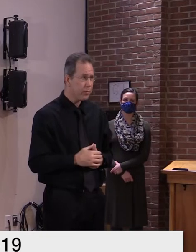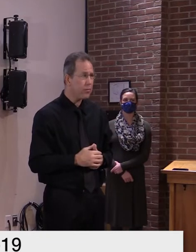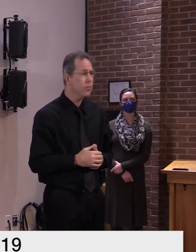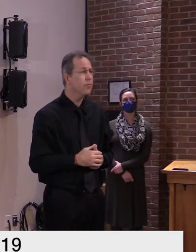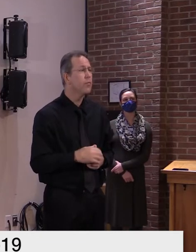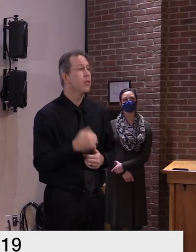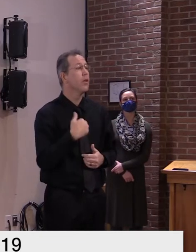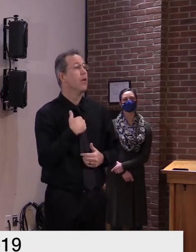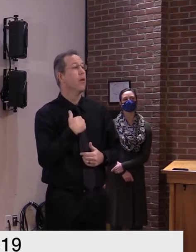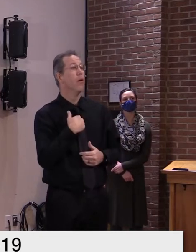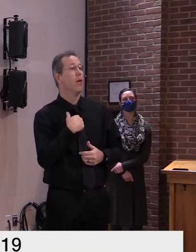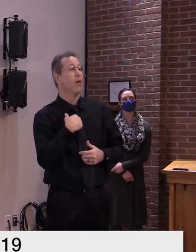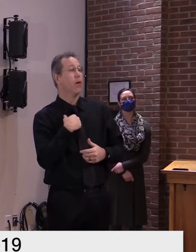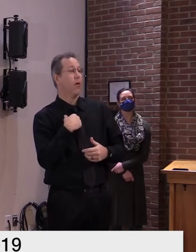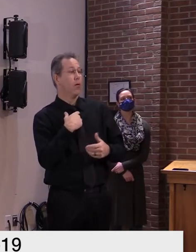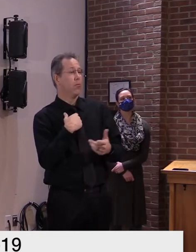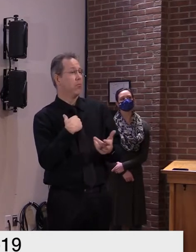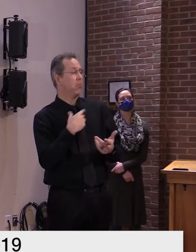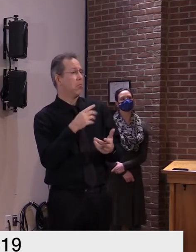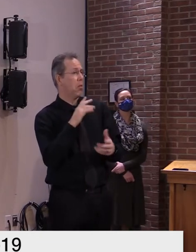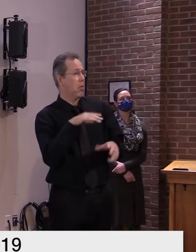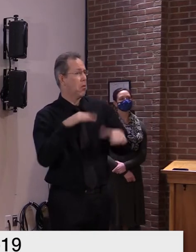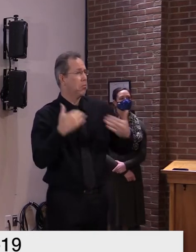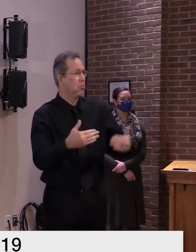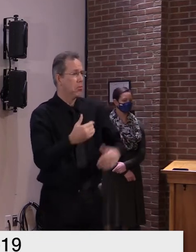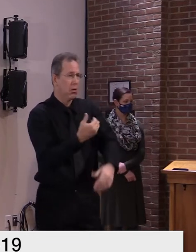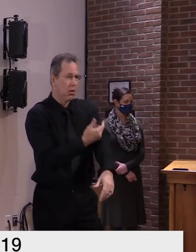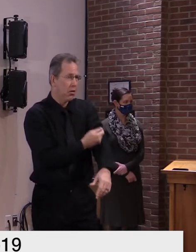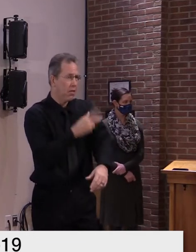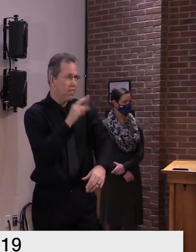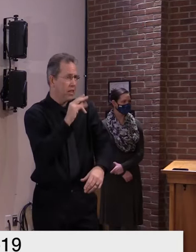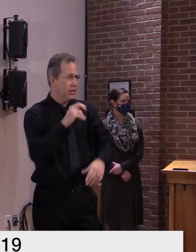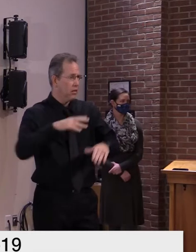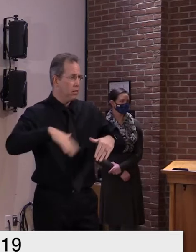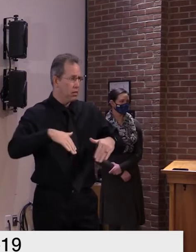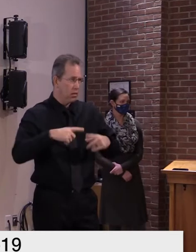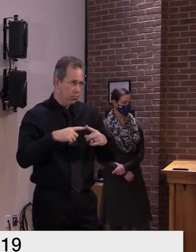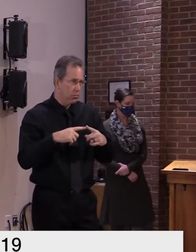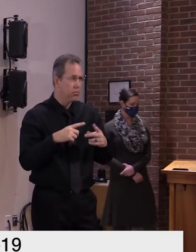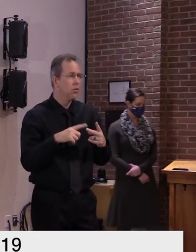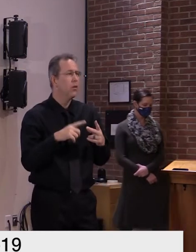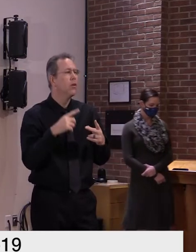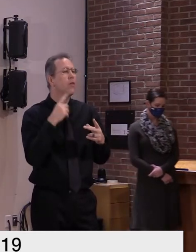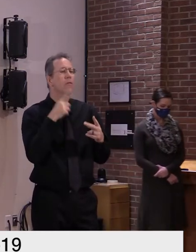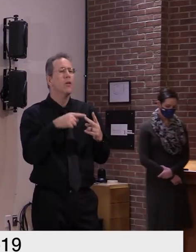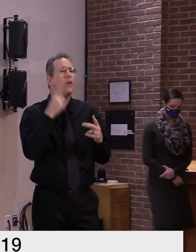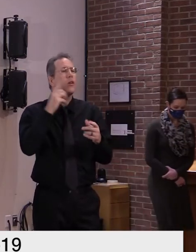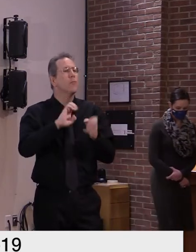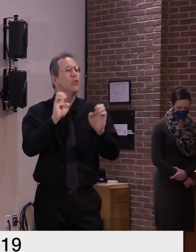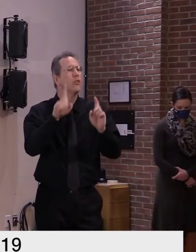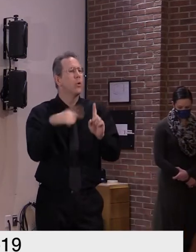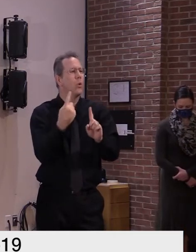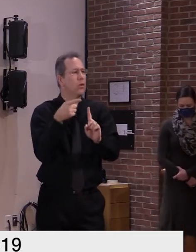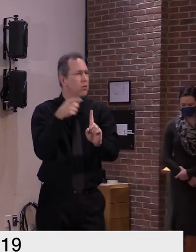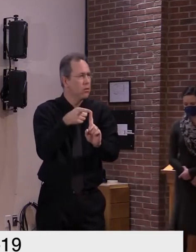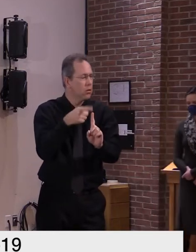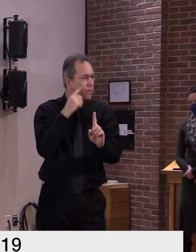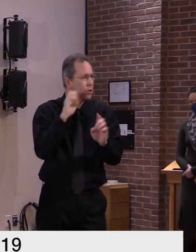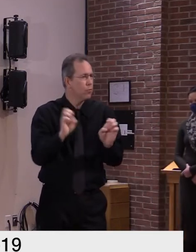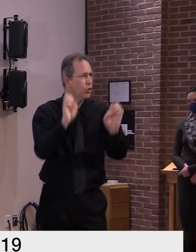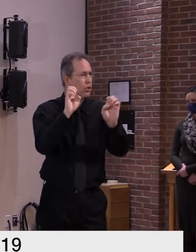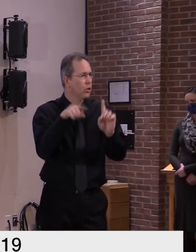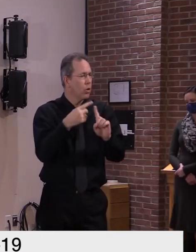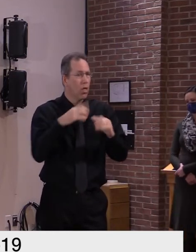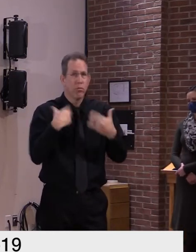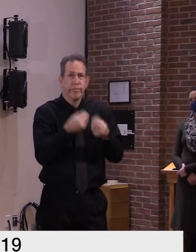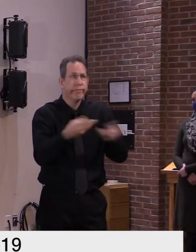vaccine there's a vaccine that's being recommended for emergency use authorization and this comes from the